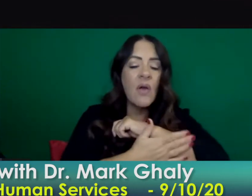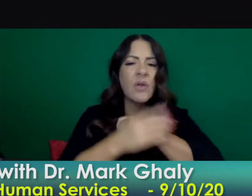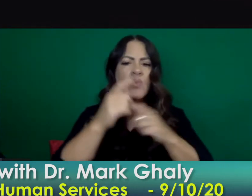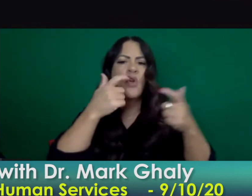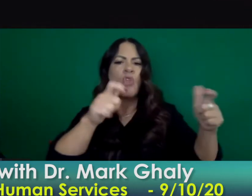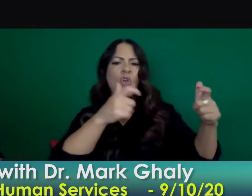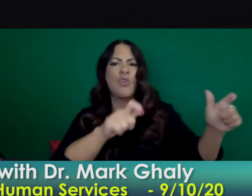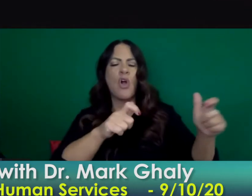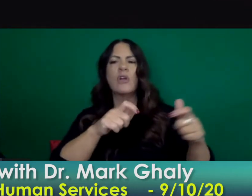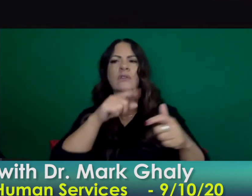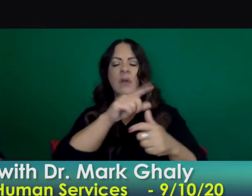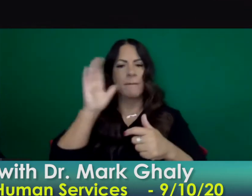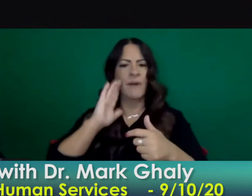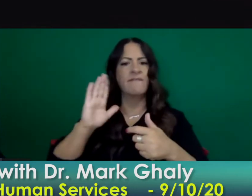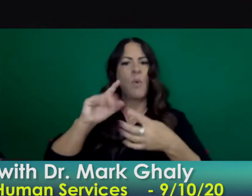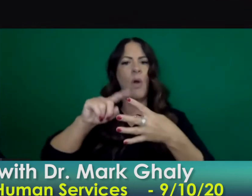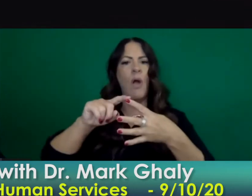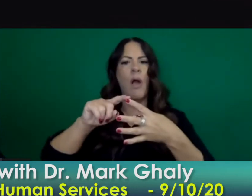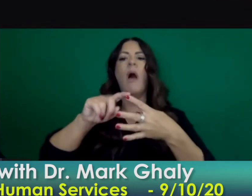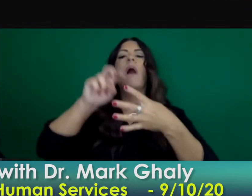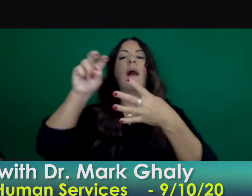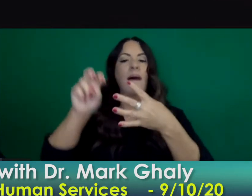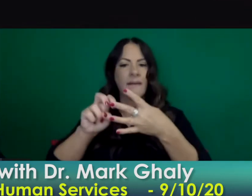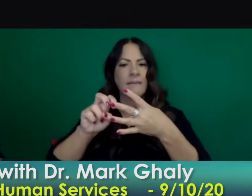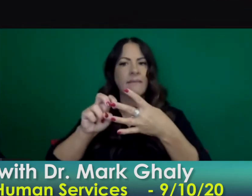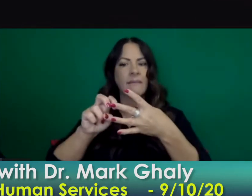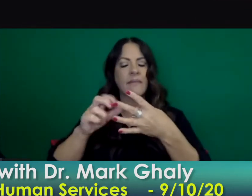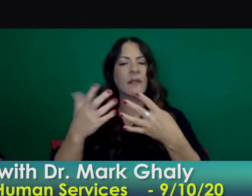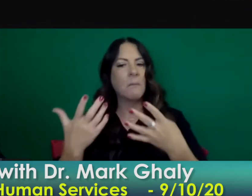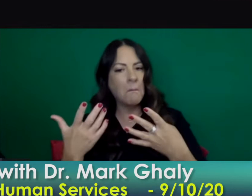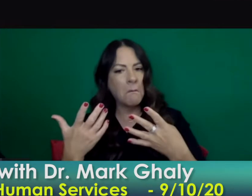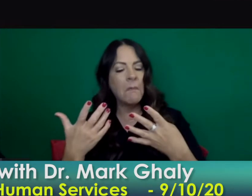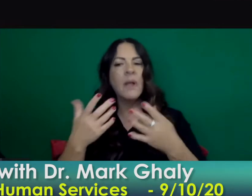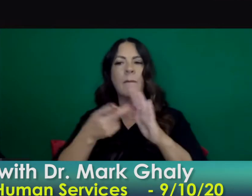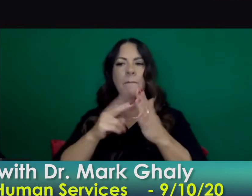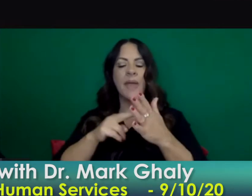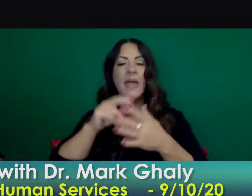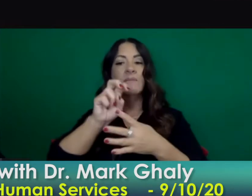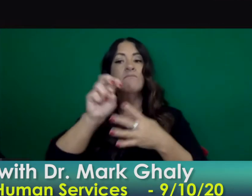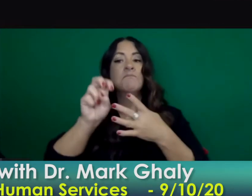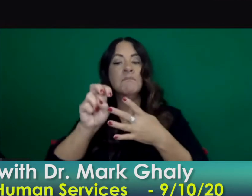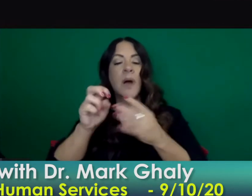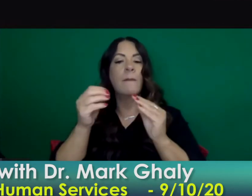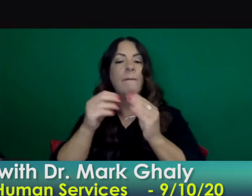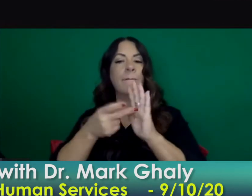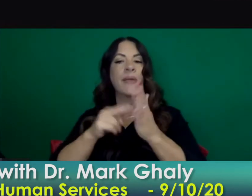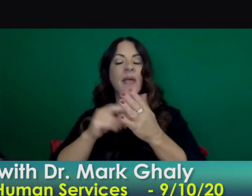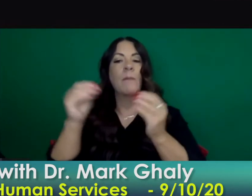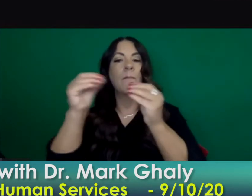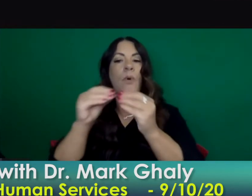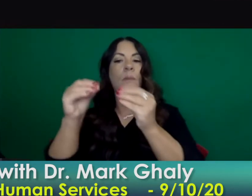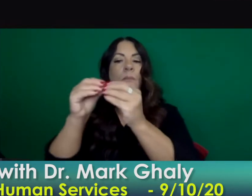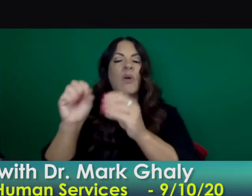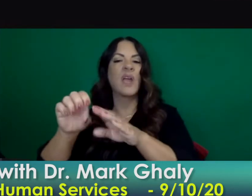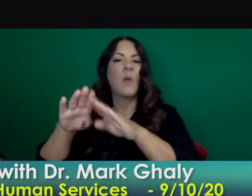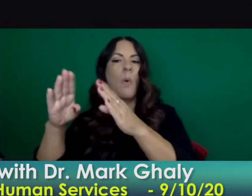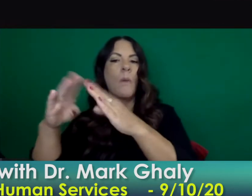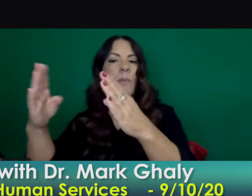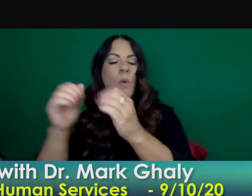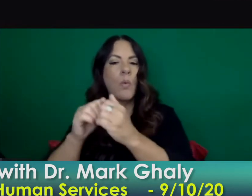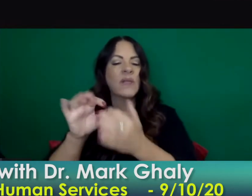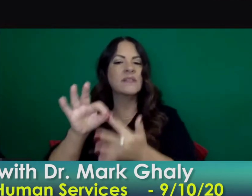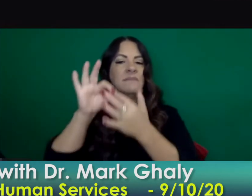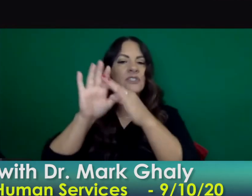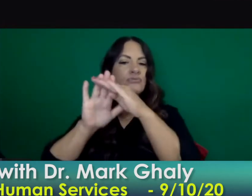have moved to allow some additional operations of those business sectors so we're keeping our eye on those trends